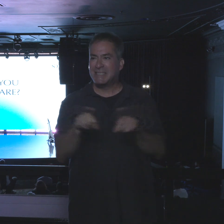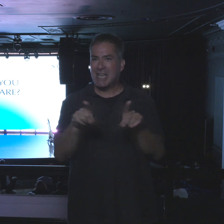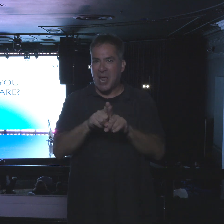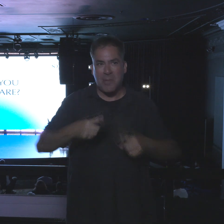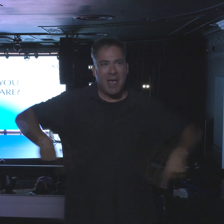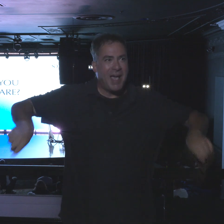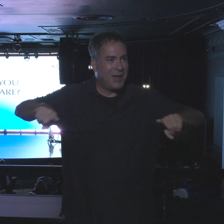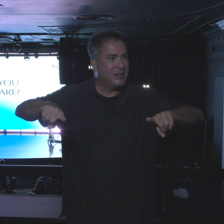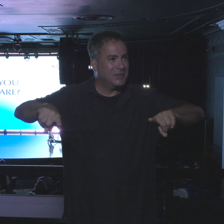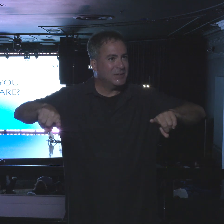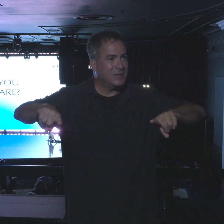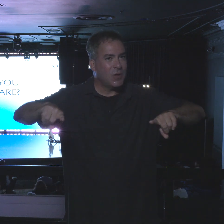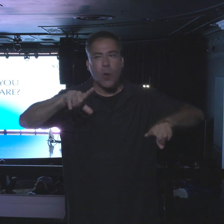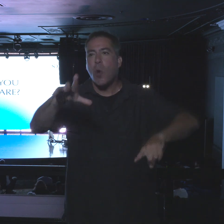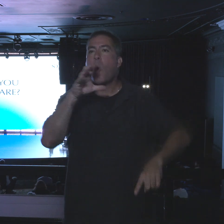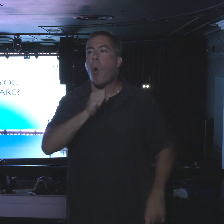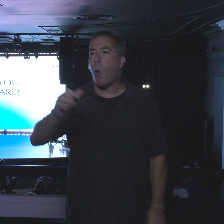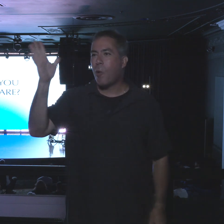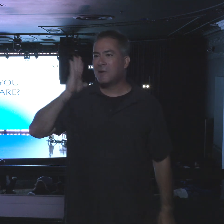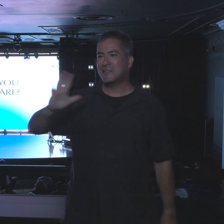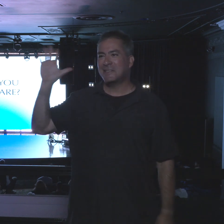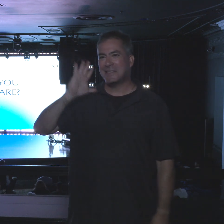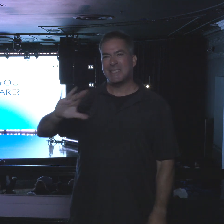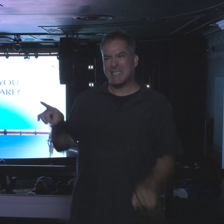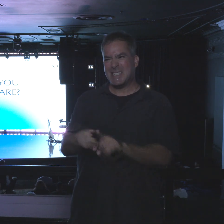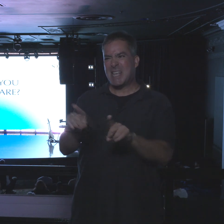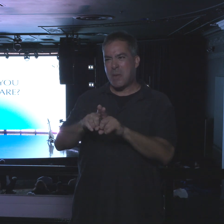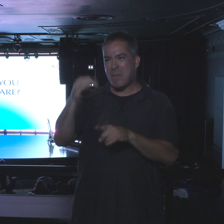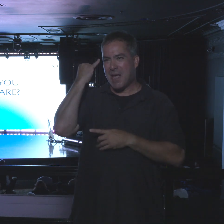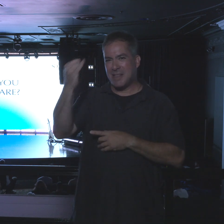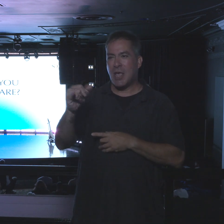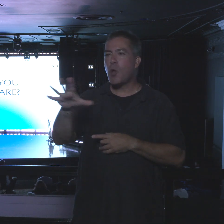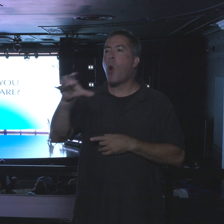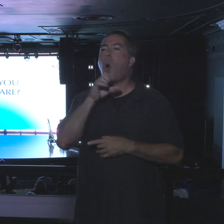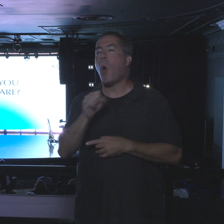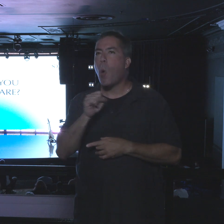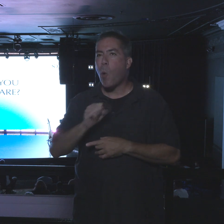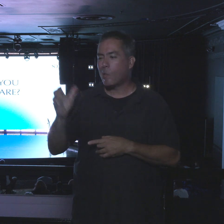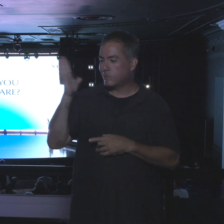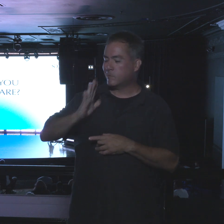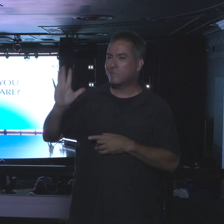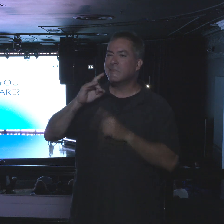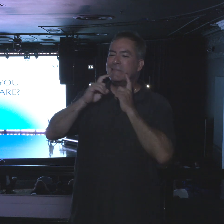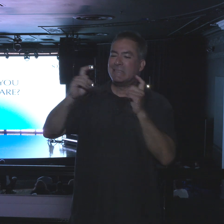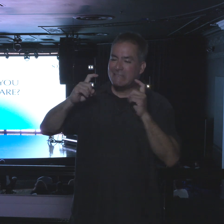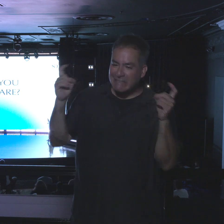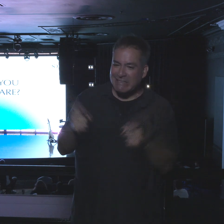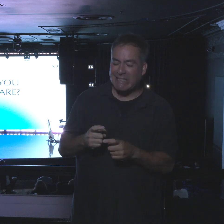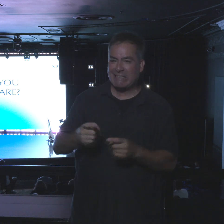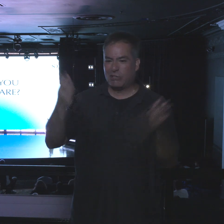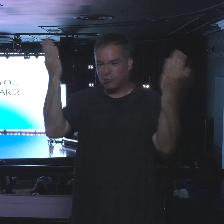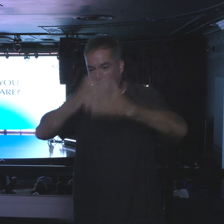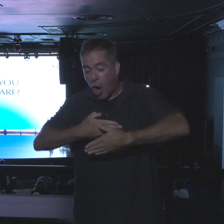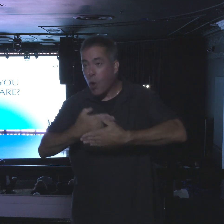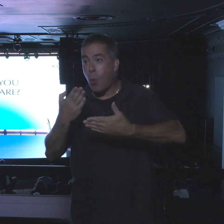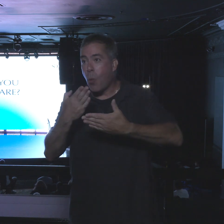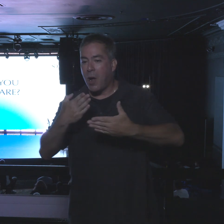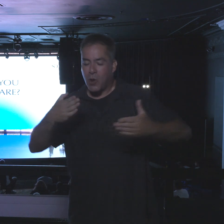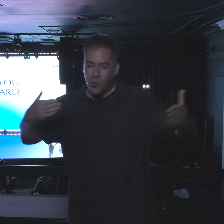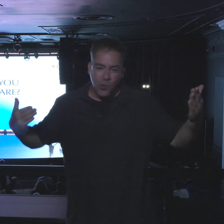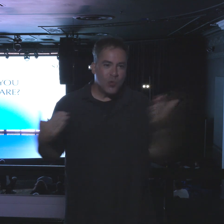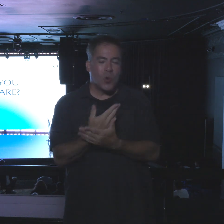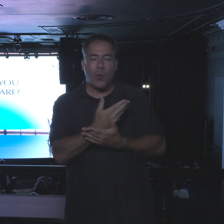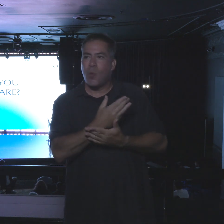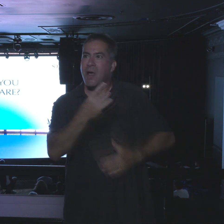of our old land. We were brought out of darkness to be brought into the new